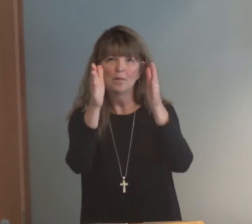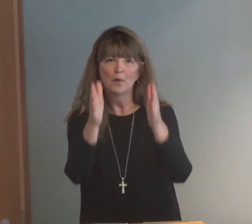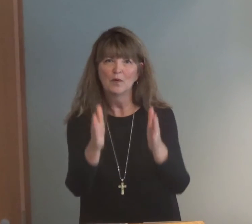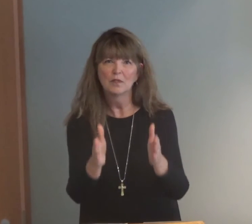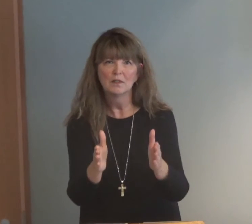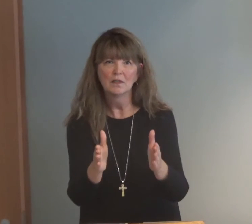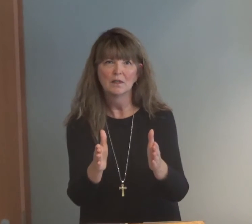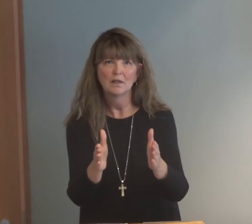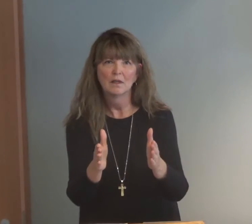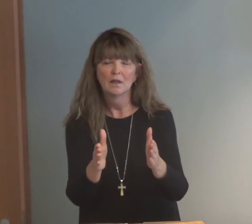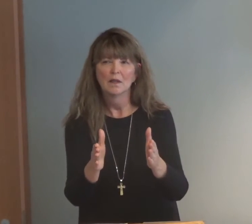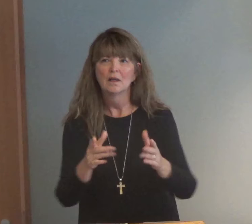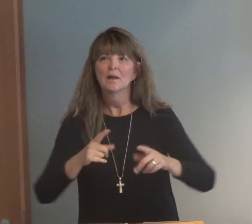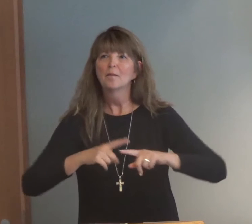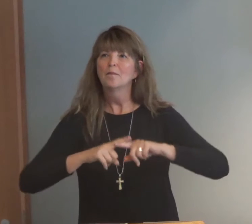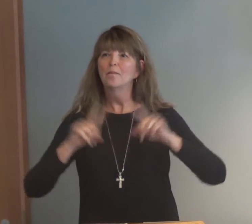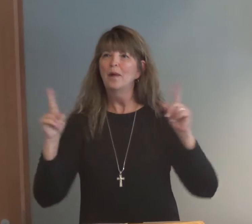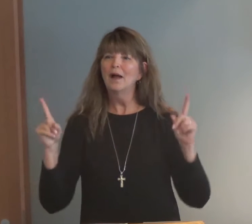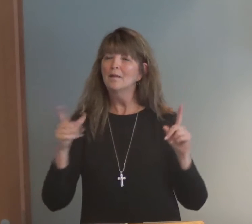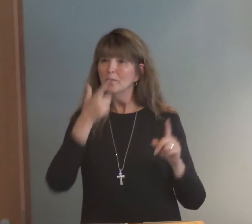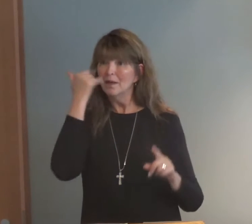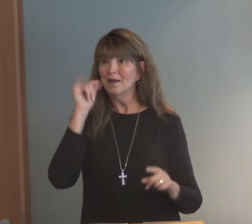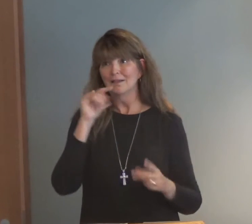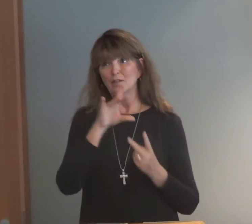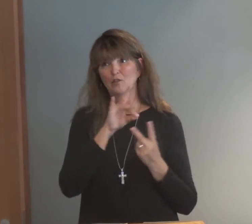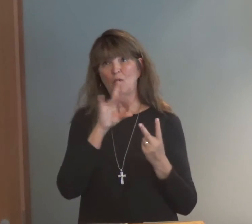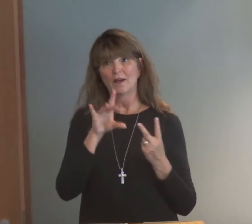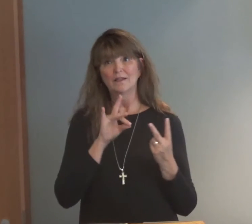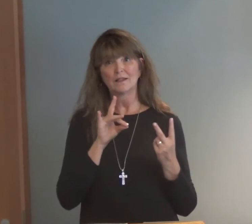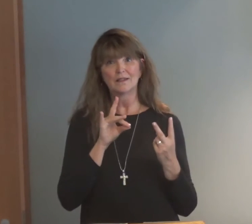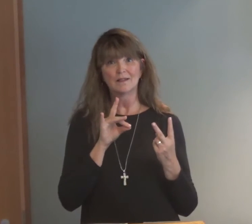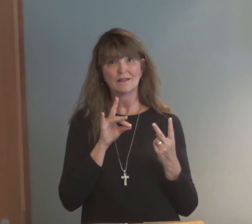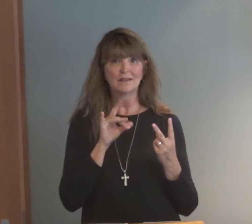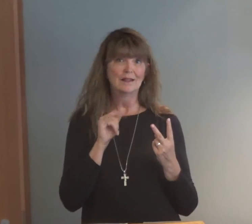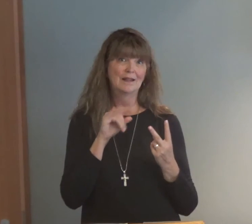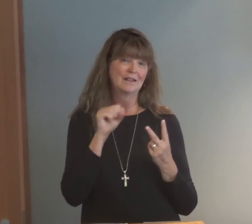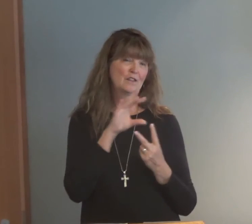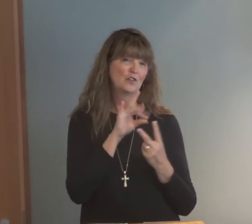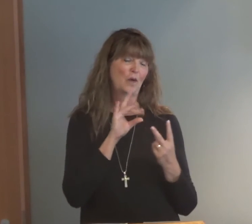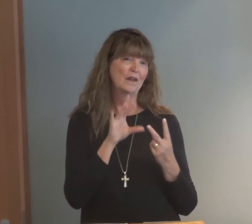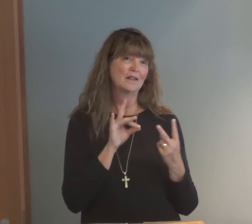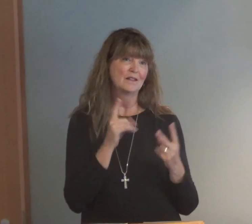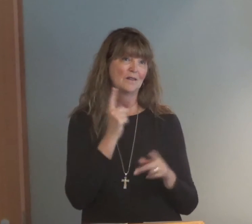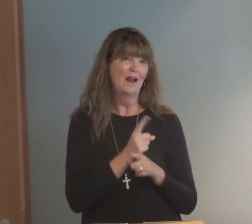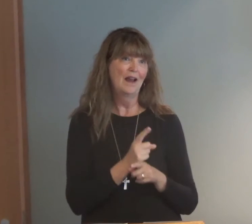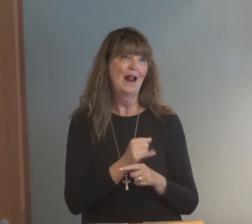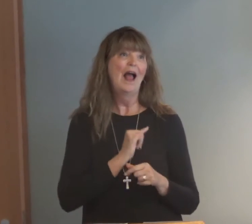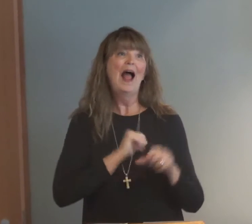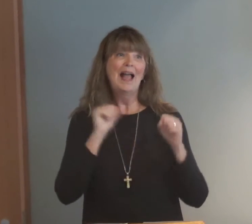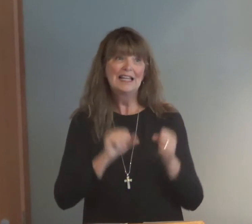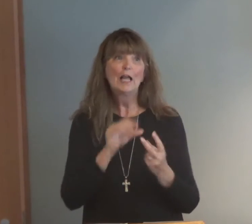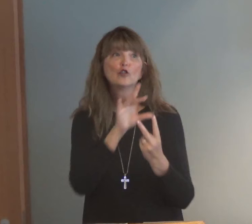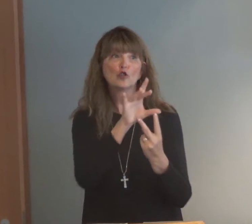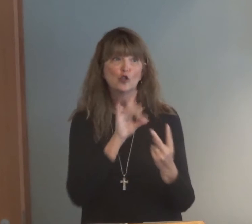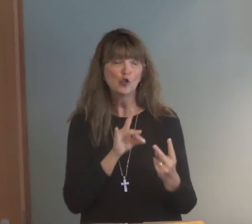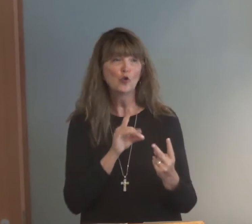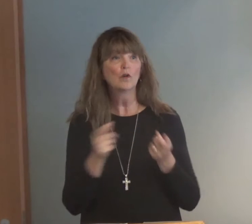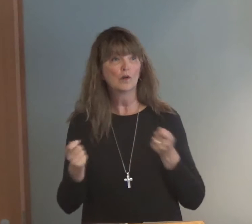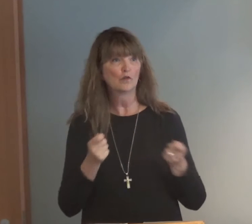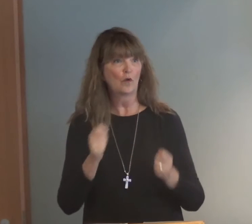know, I cannot blame the person that makes me react like that. Because it's my choice. I can choose